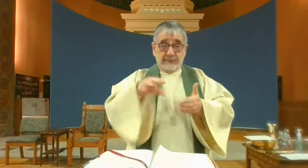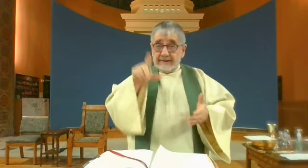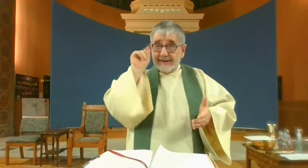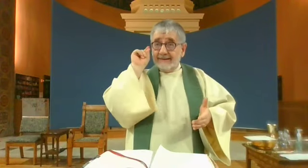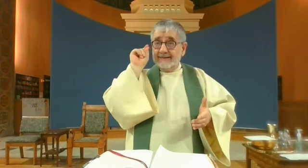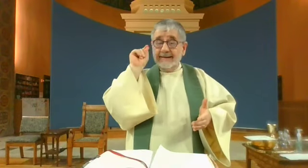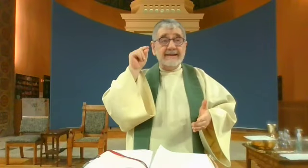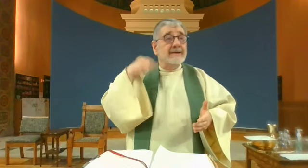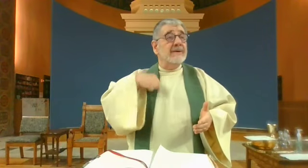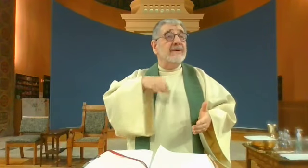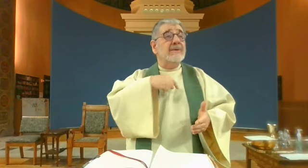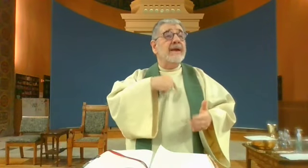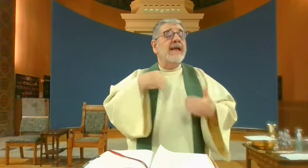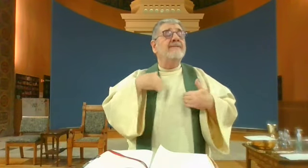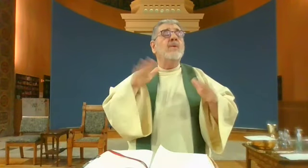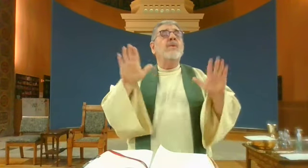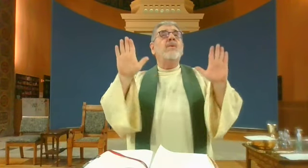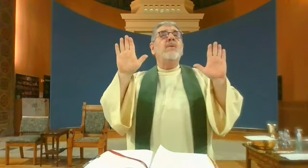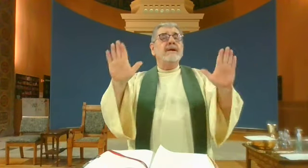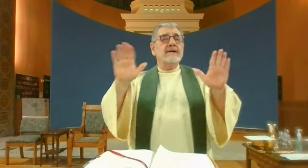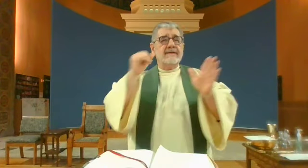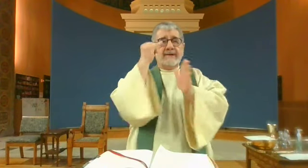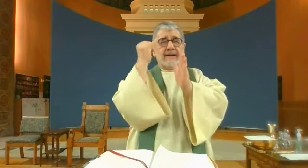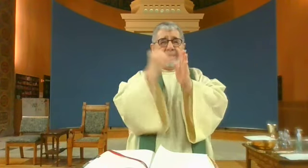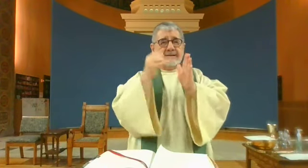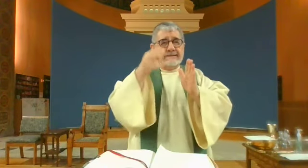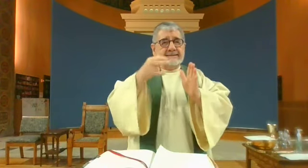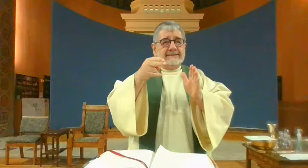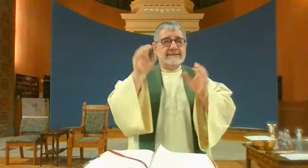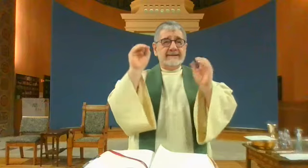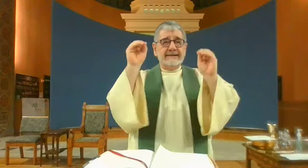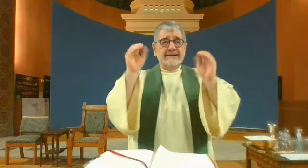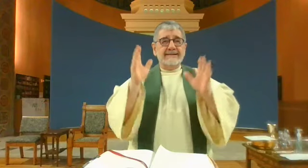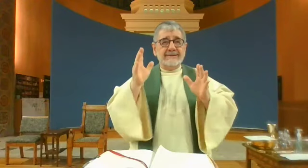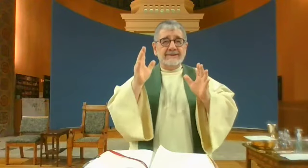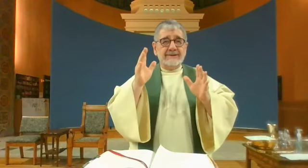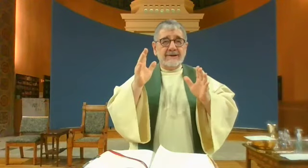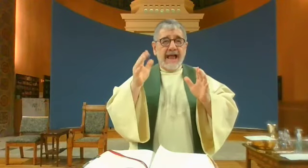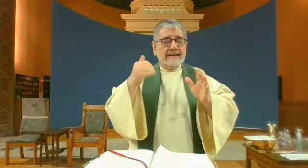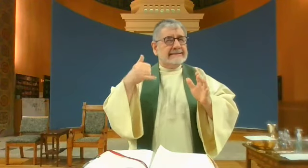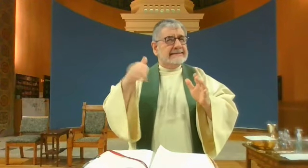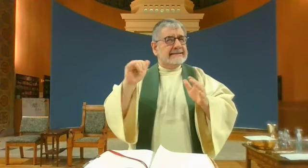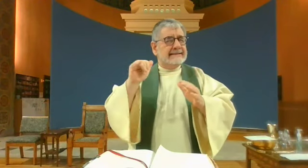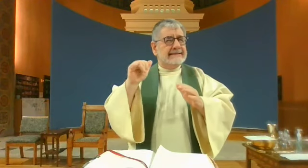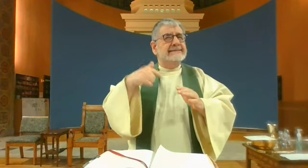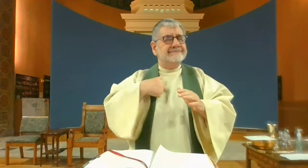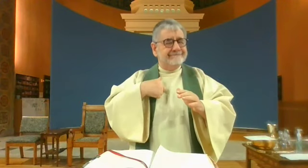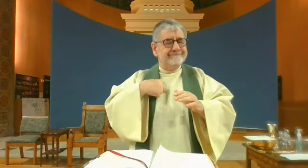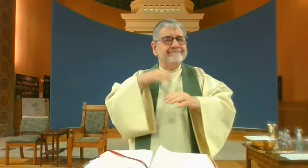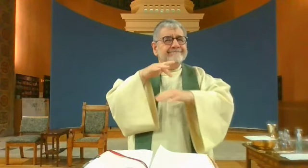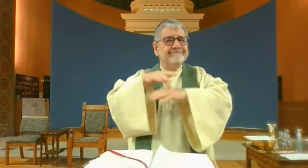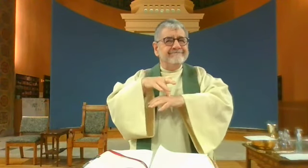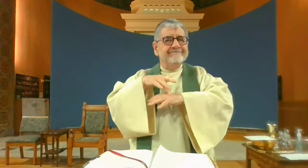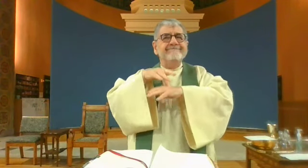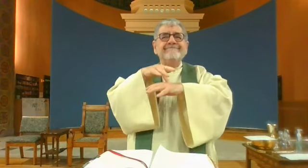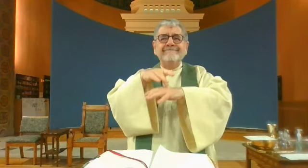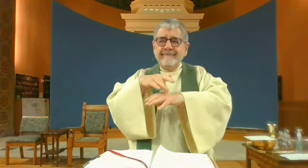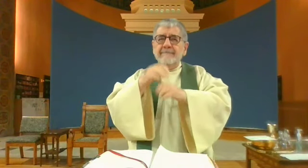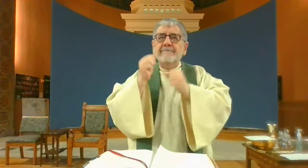Back when I was a student at Gallaudet, I had a wonderful art history teacher, and I still